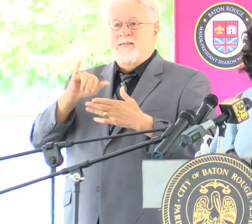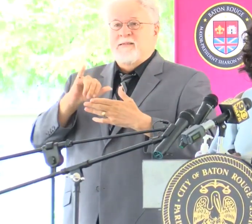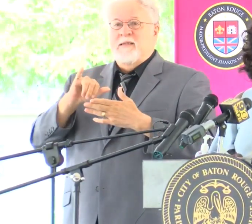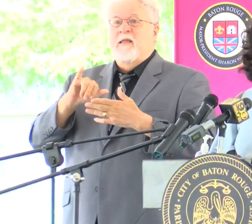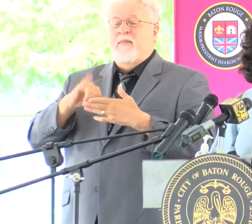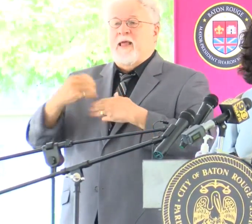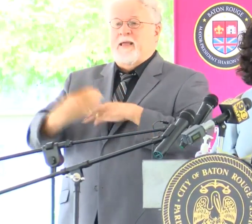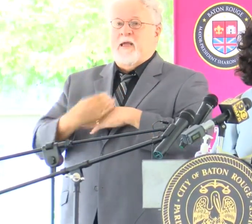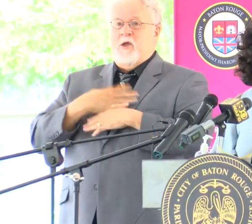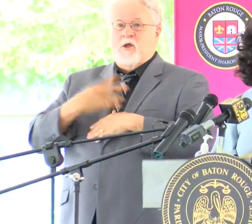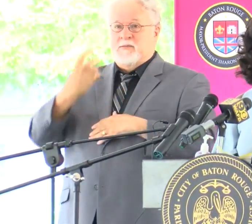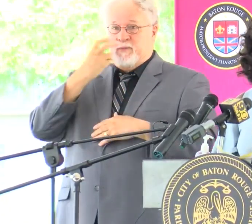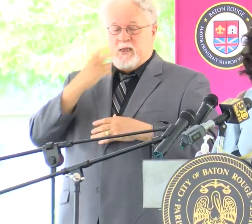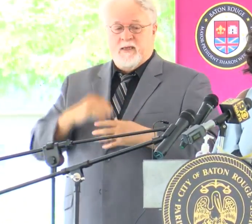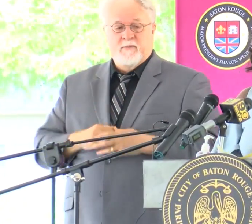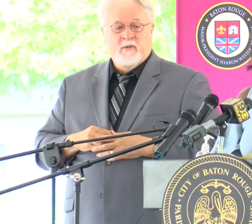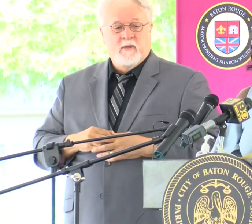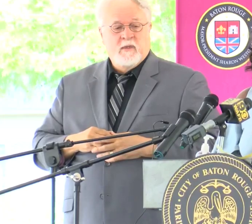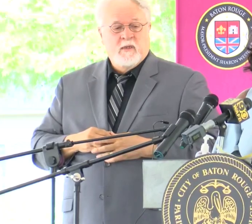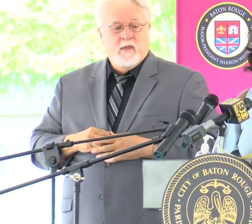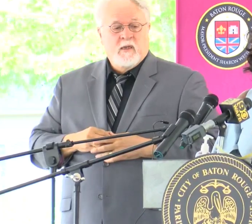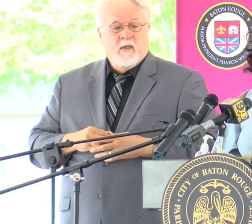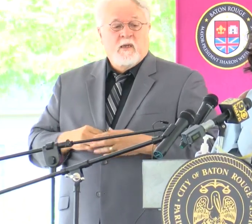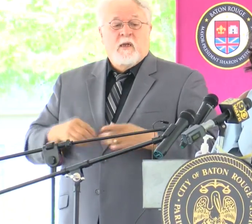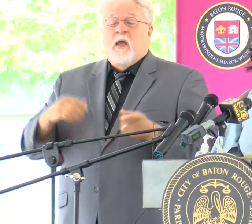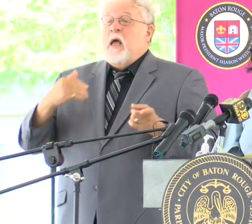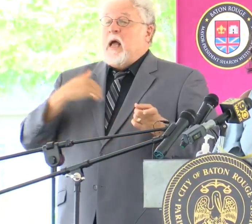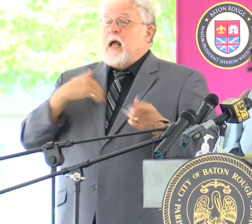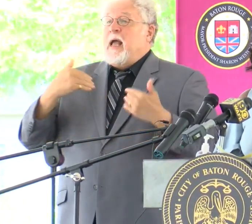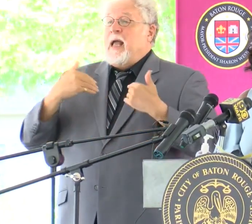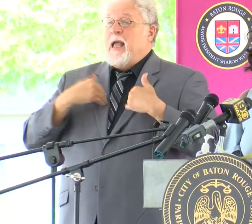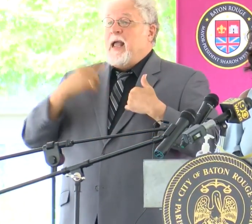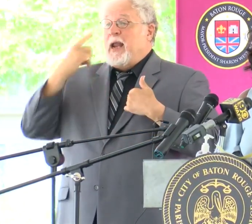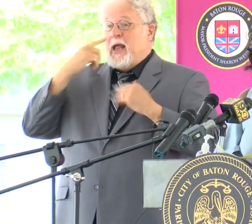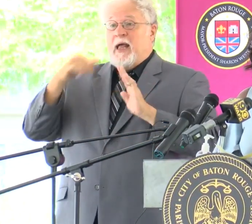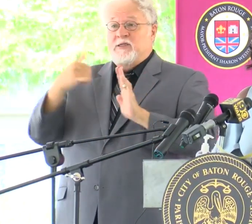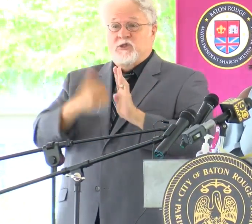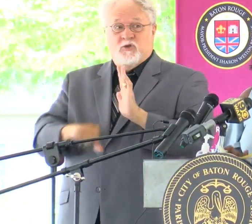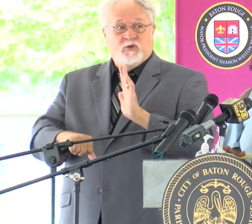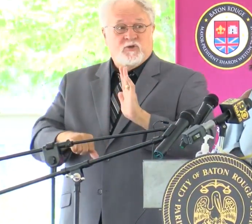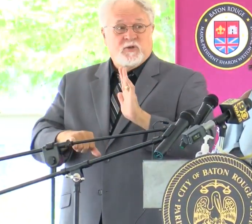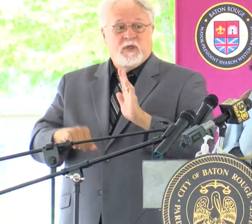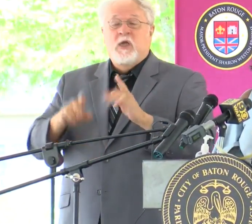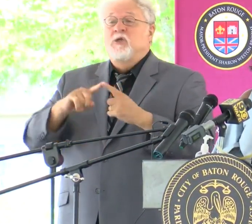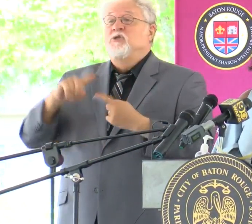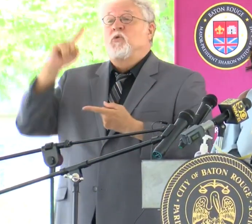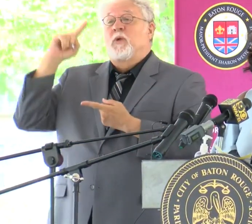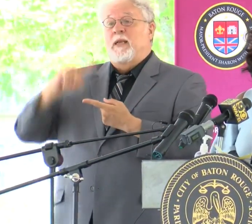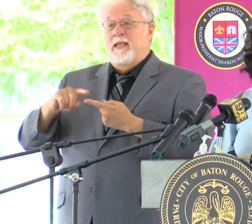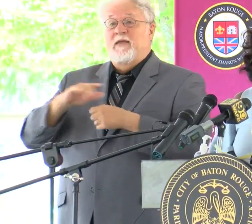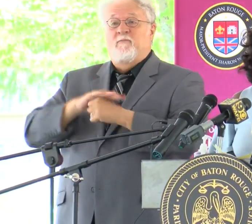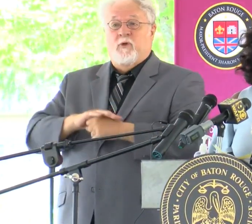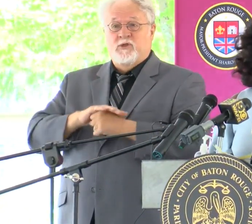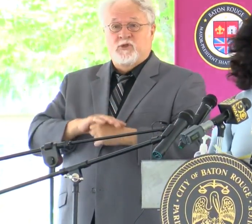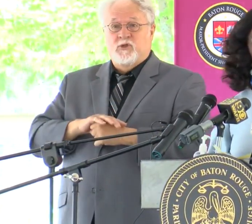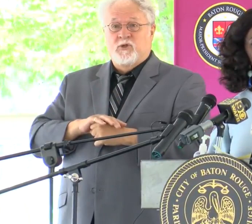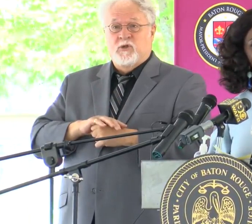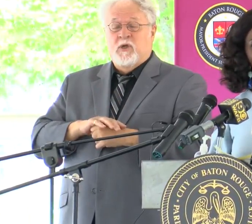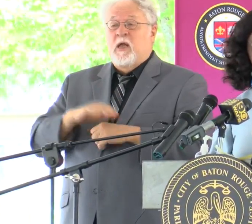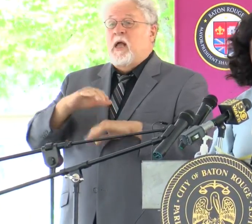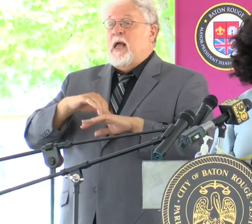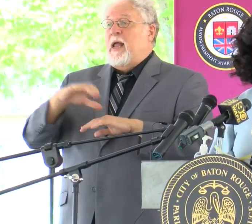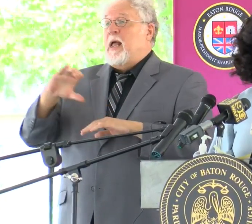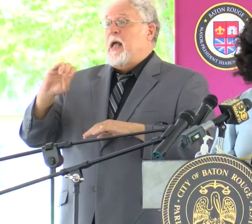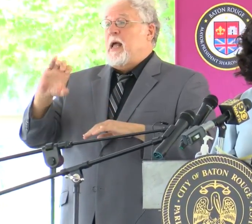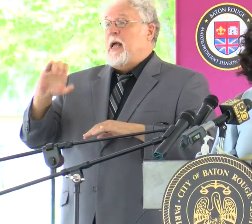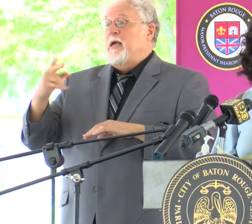cause blindness. As a matter of fact, I had eye surgery to relieve the pressure at Ochsner